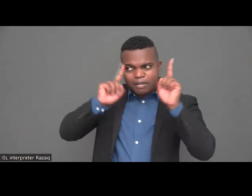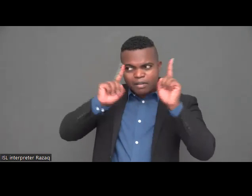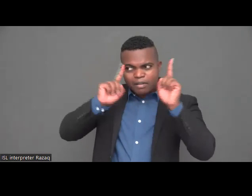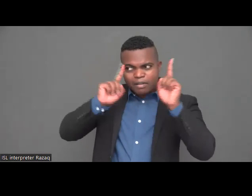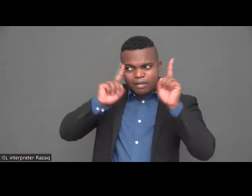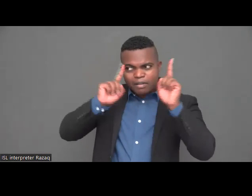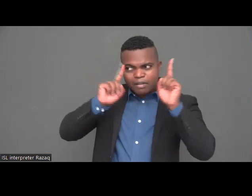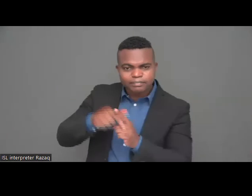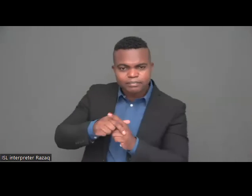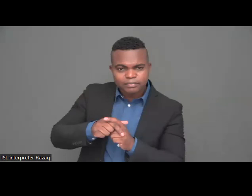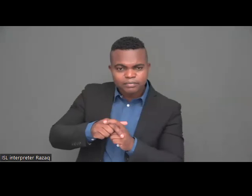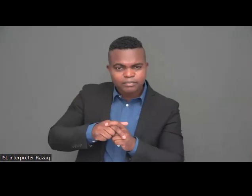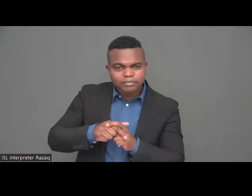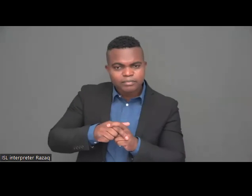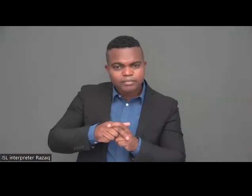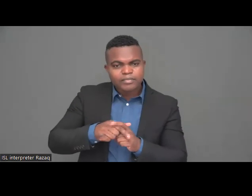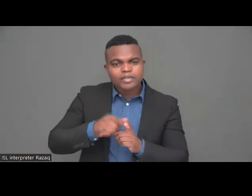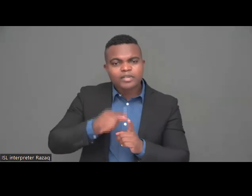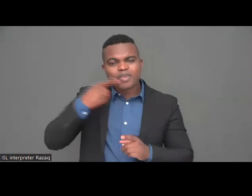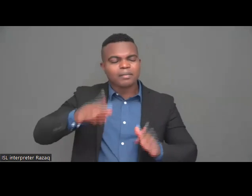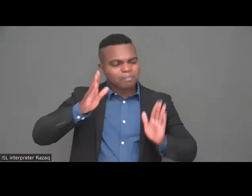happen they should stop the war